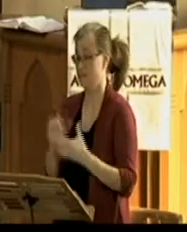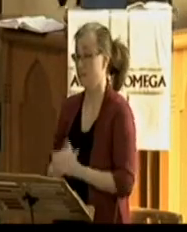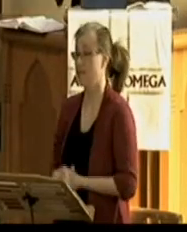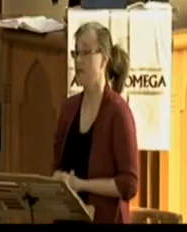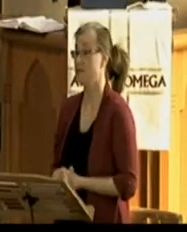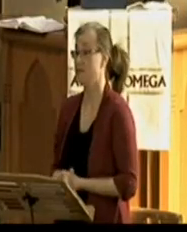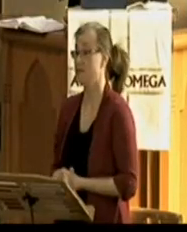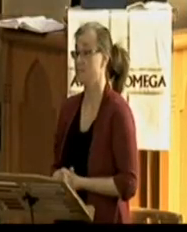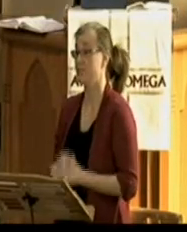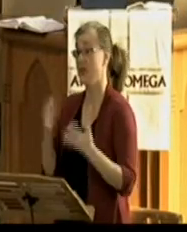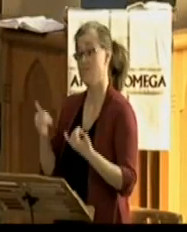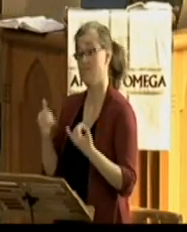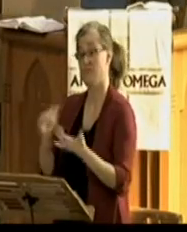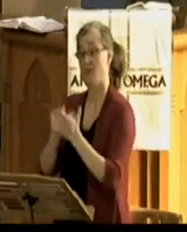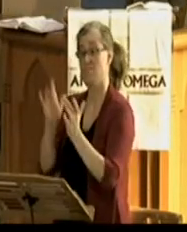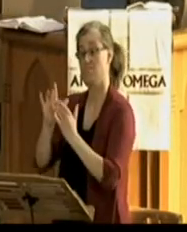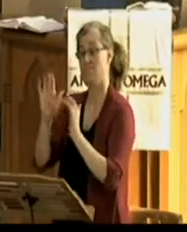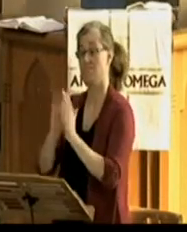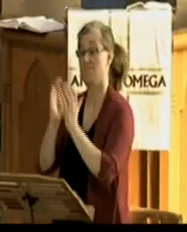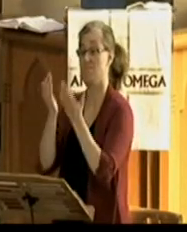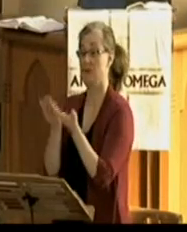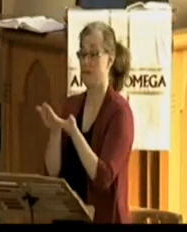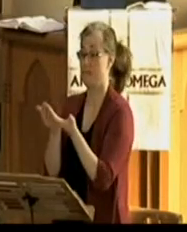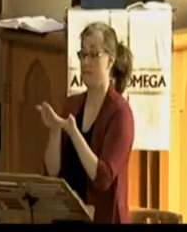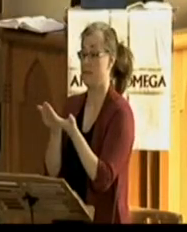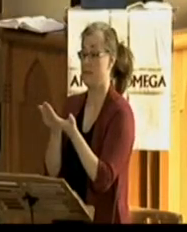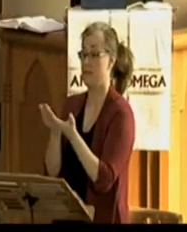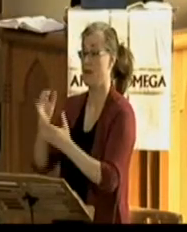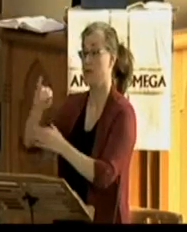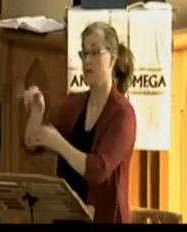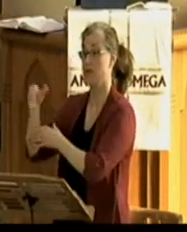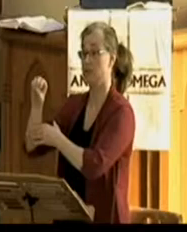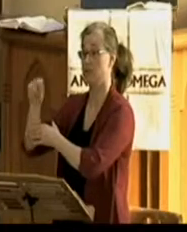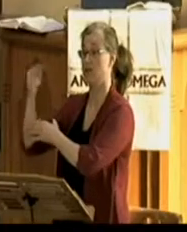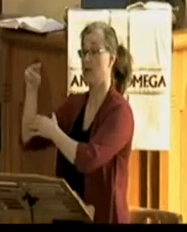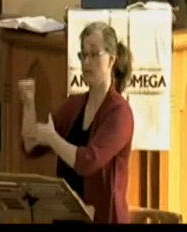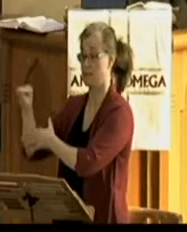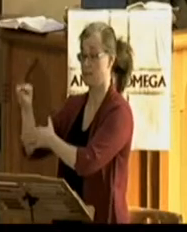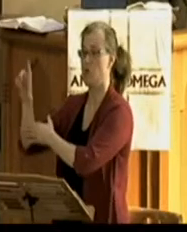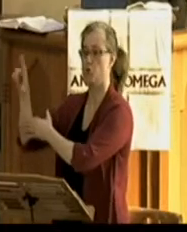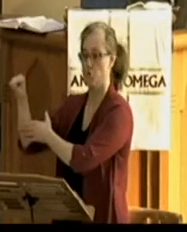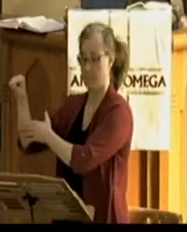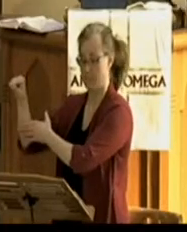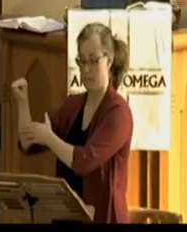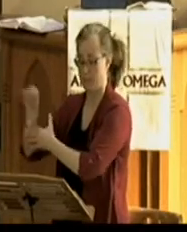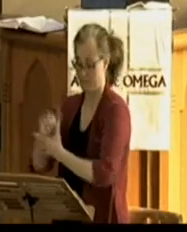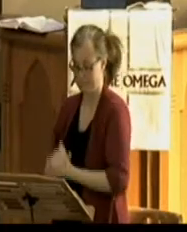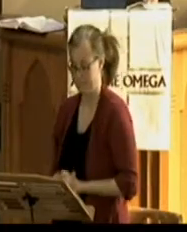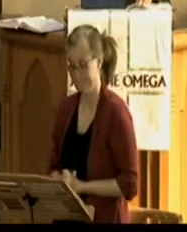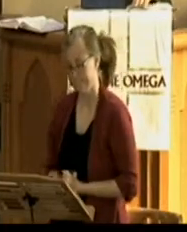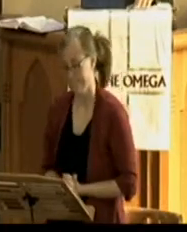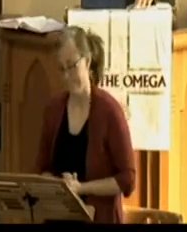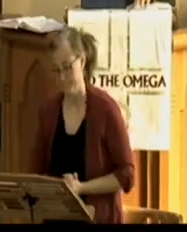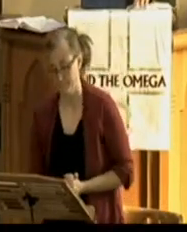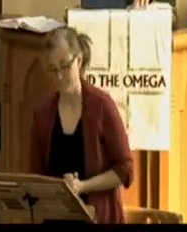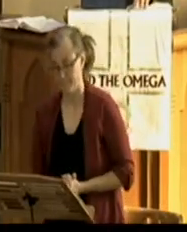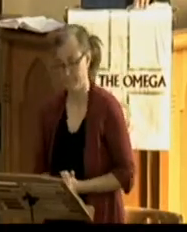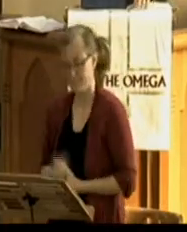at different aspects of the Apostles' Creed, of the confession we make concerning Christ's death and